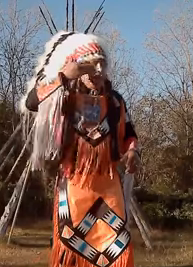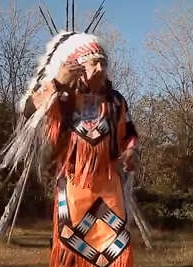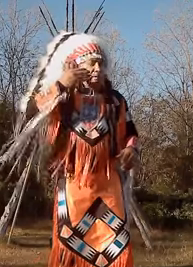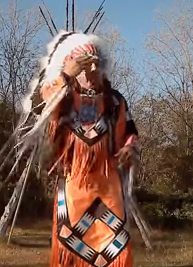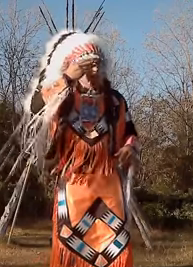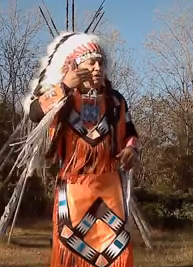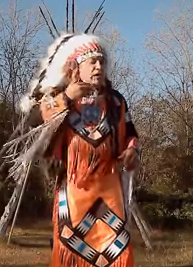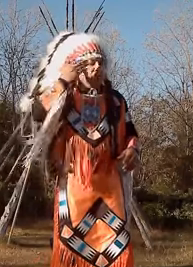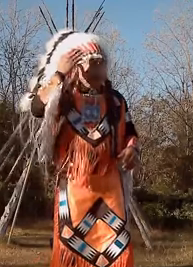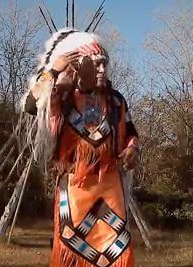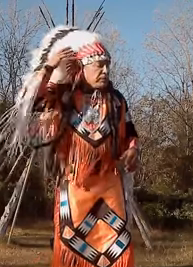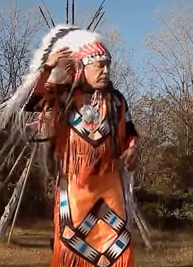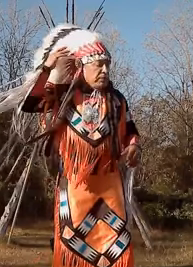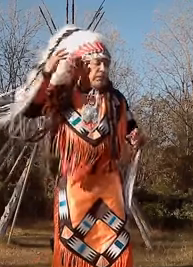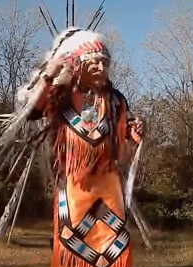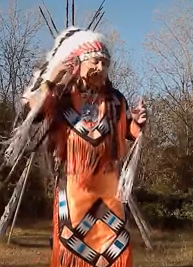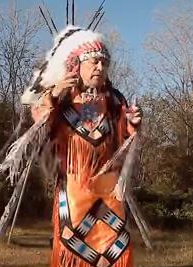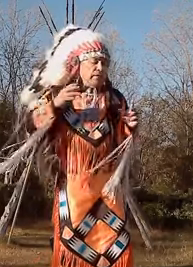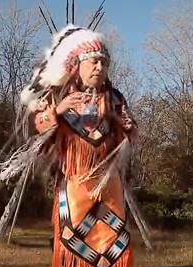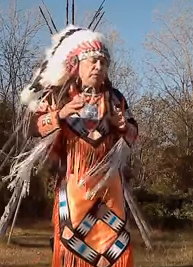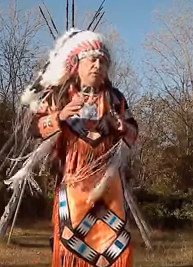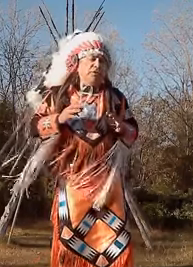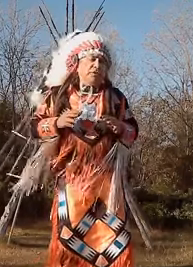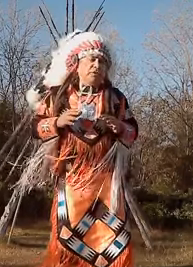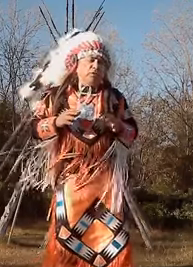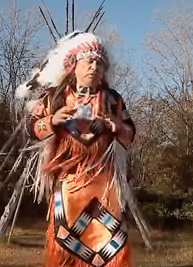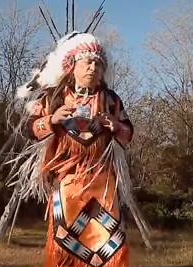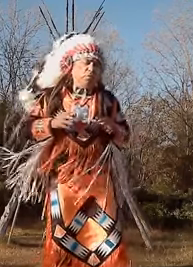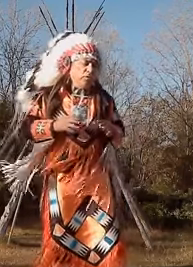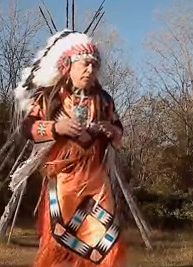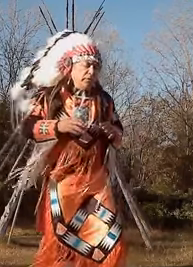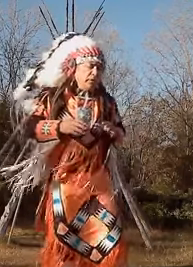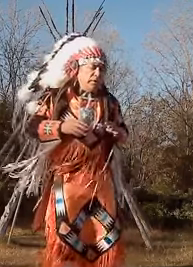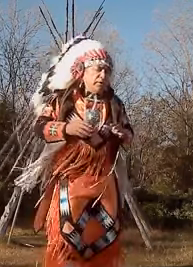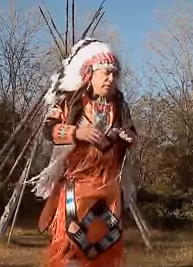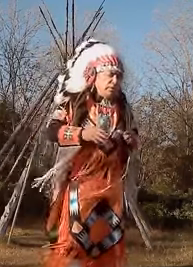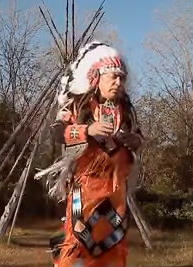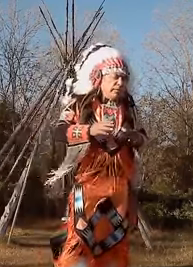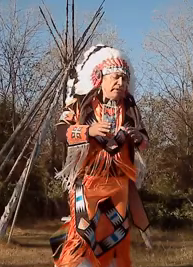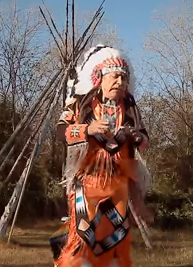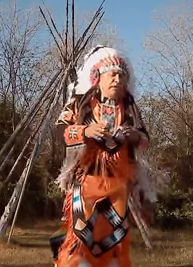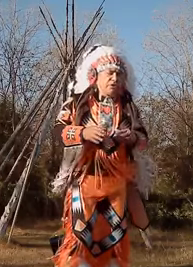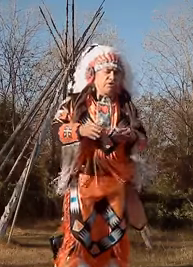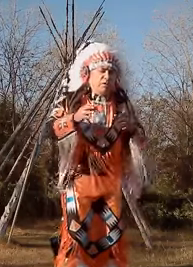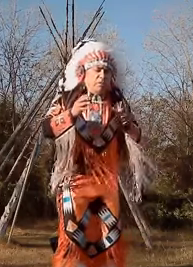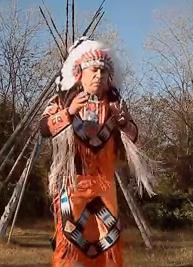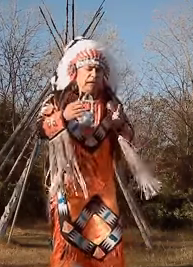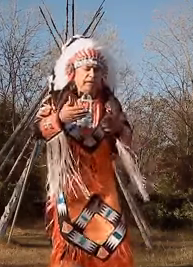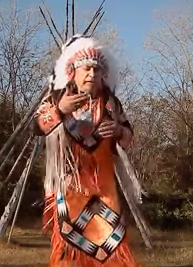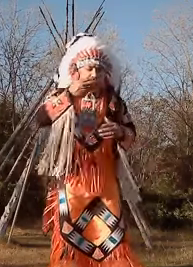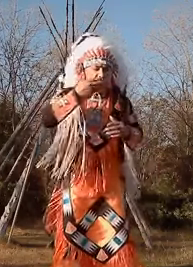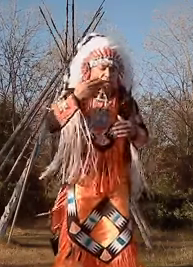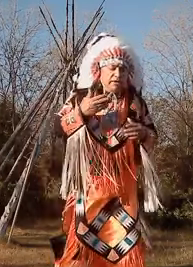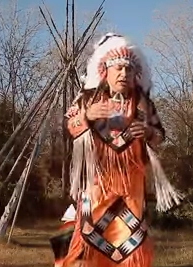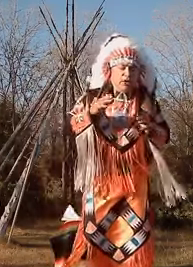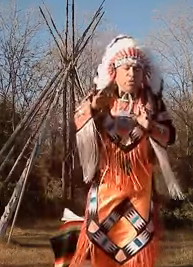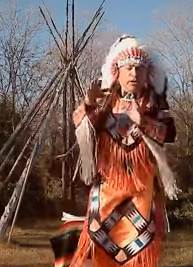with two colors, those symbols for those warriors. So they understood by that hand sign what